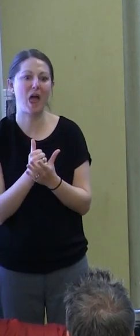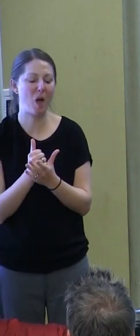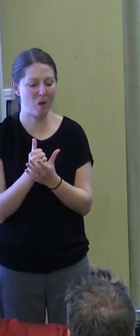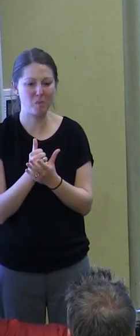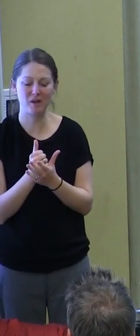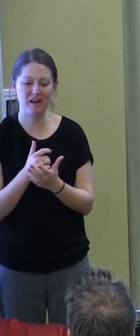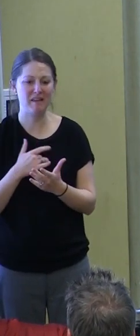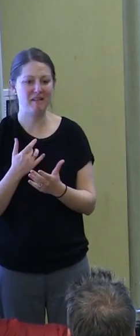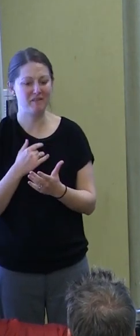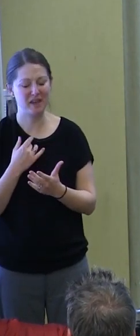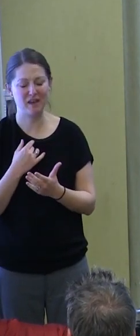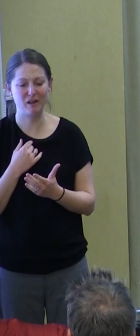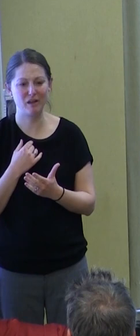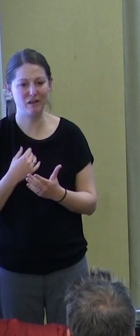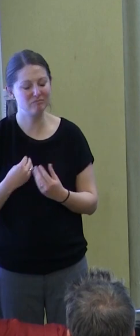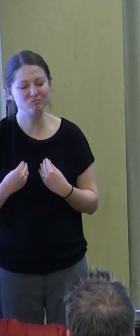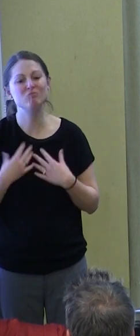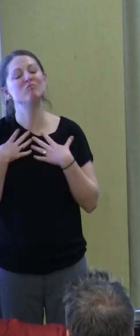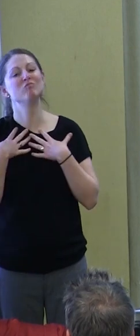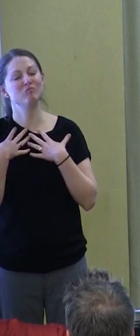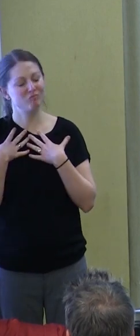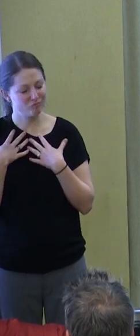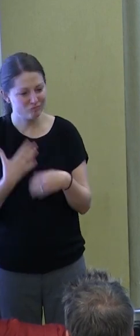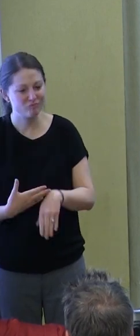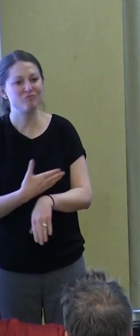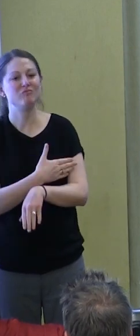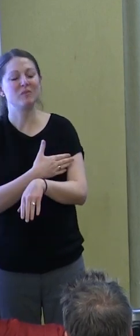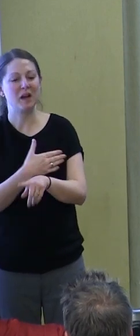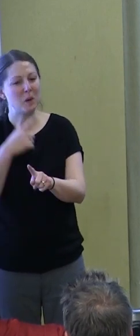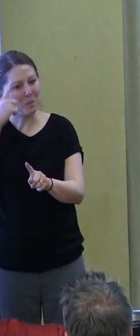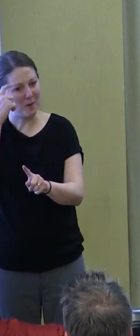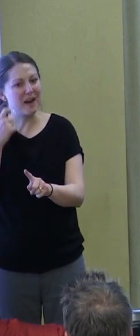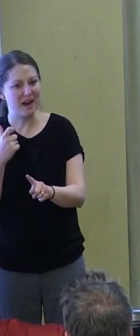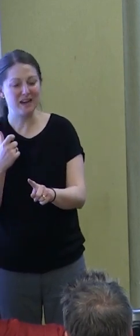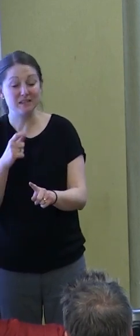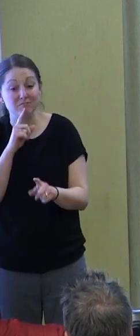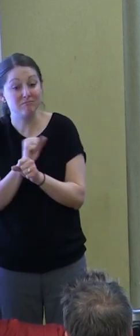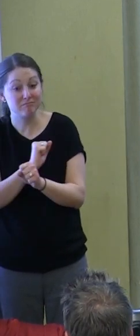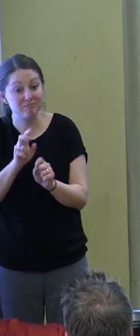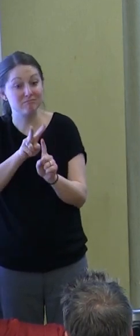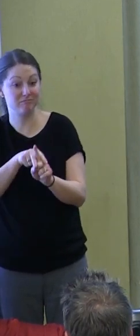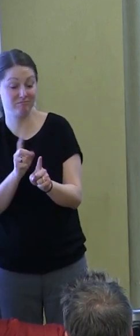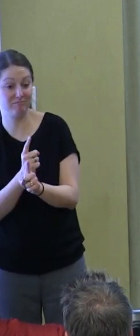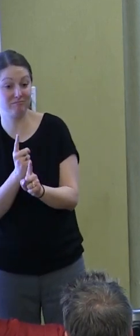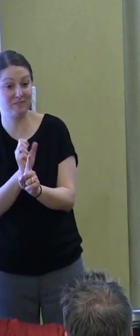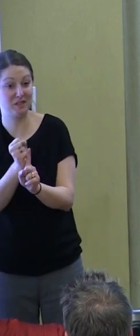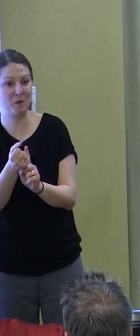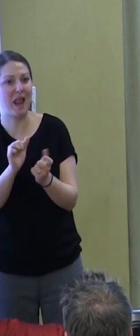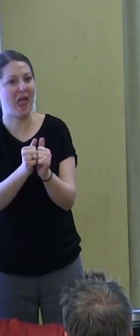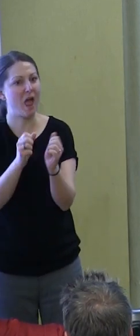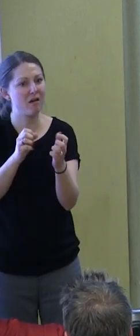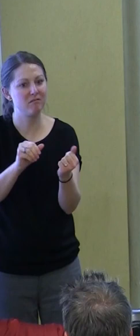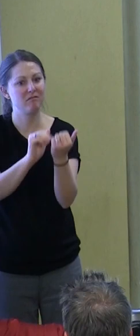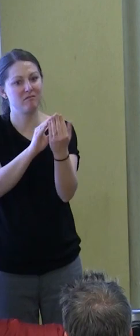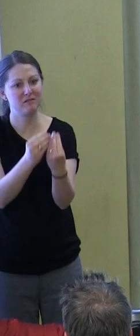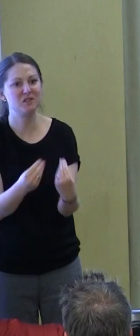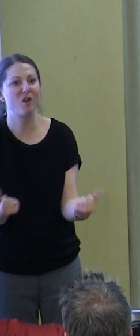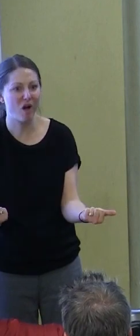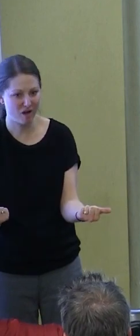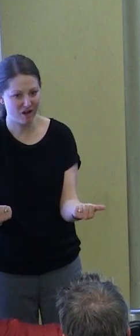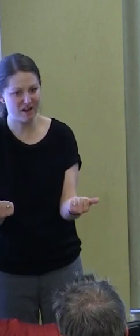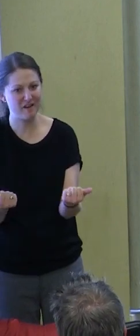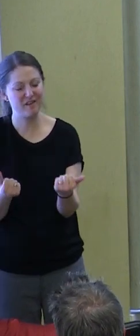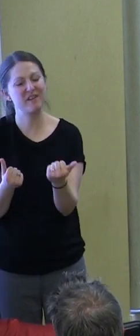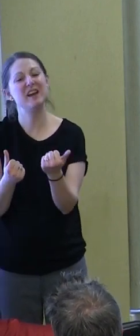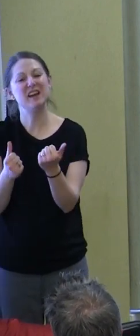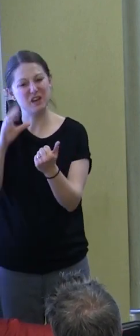ruts that we face because they give us accounts of how problems can be solved and how life can be better. They're kind of a check on